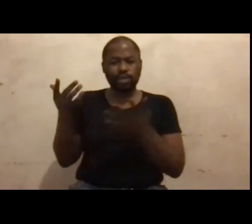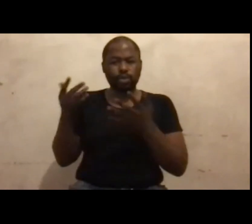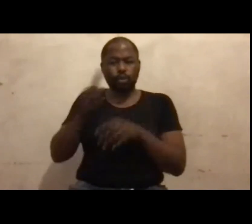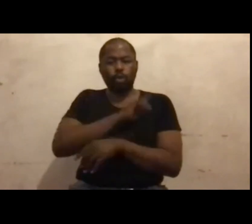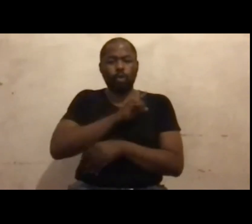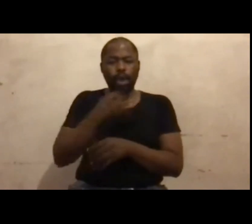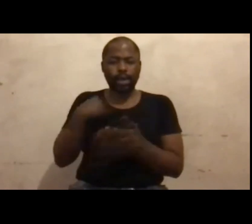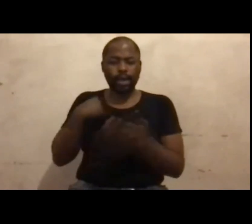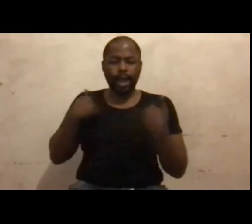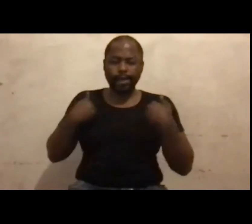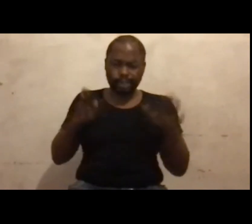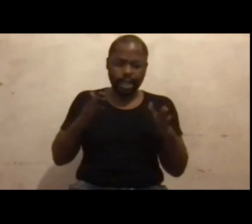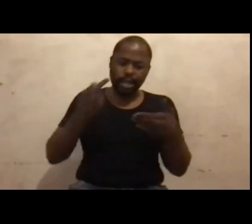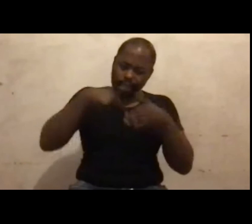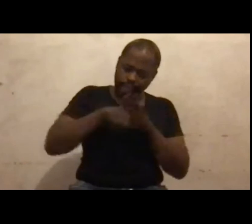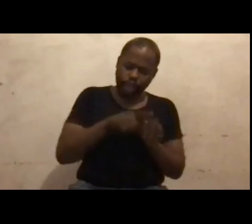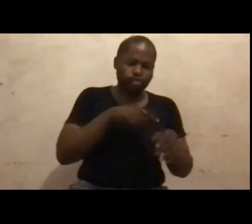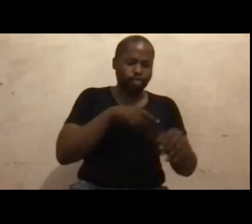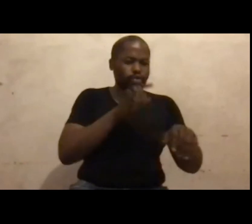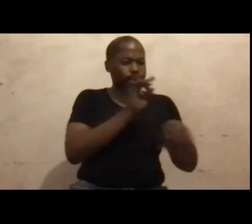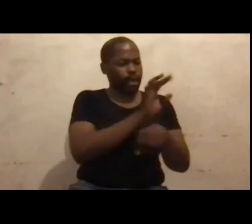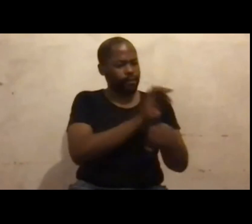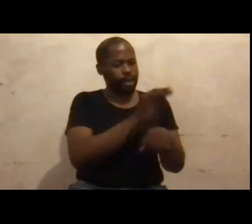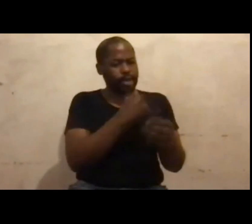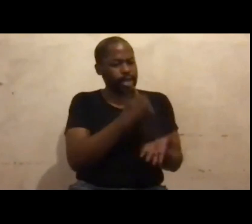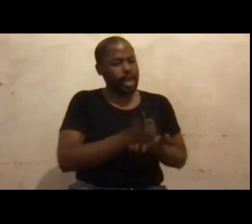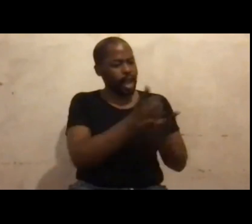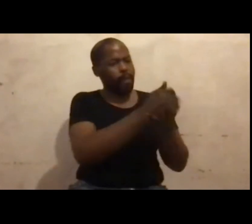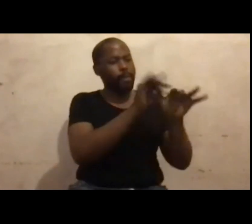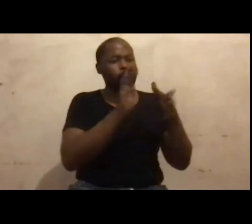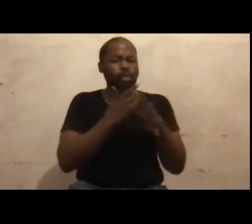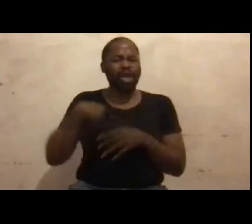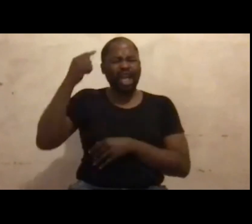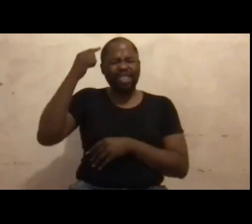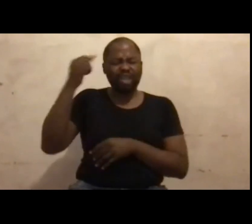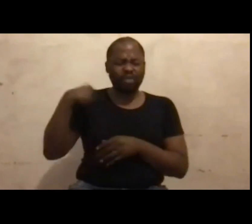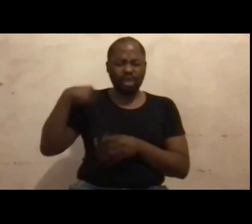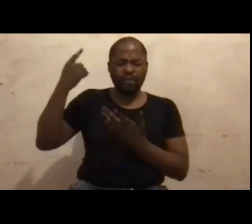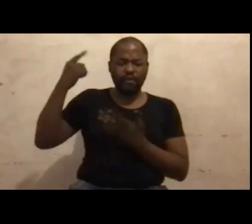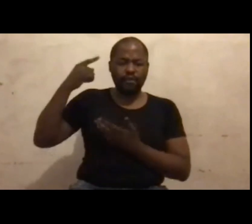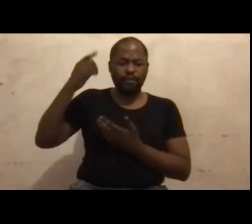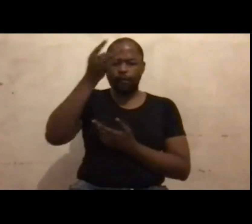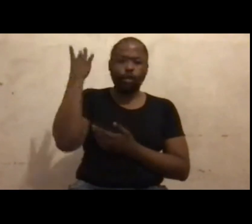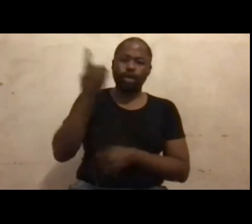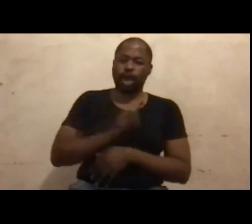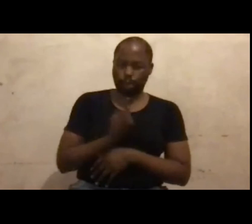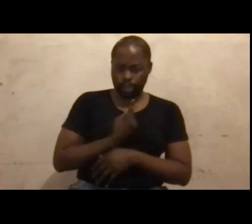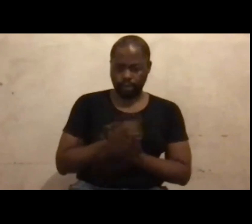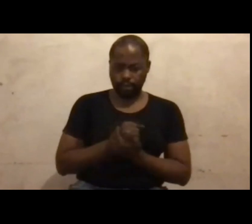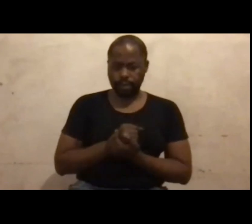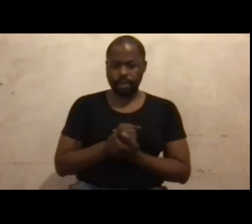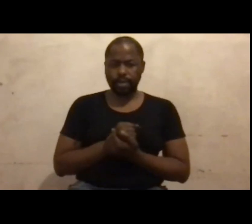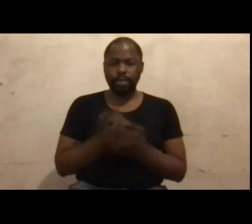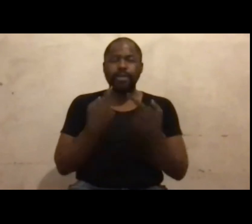because I think we have neglected ourselves in our quest for shouting out there and looking after